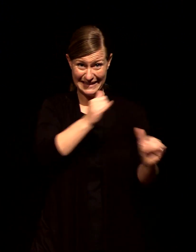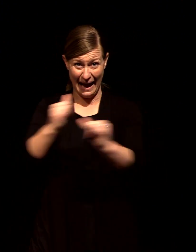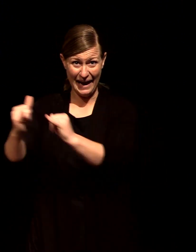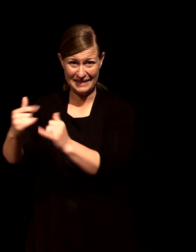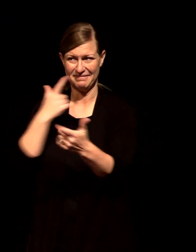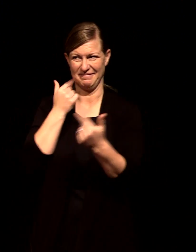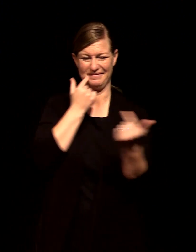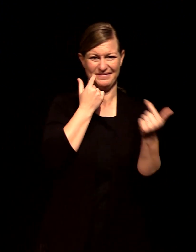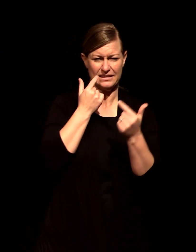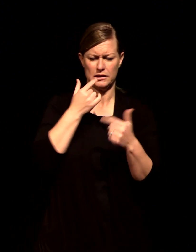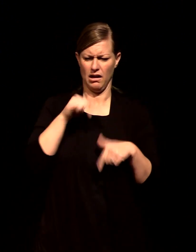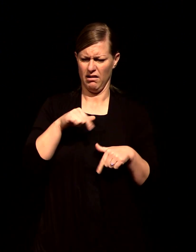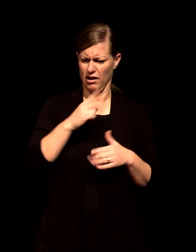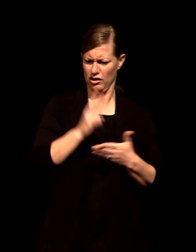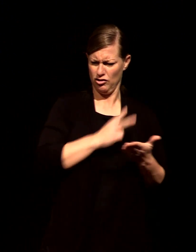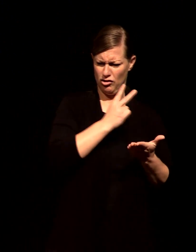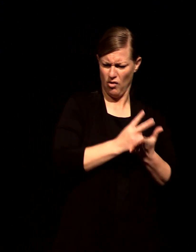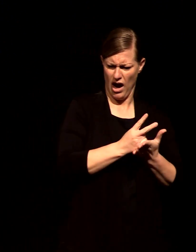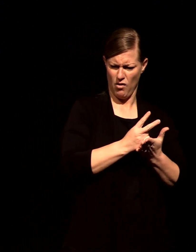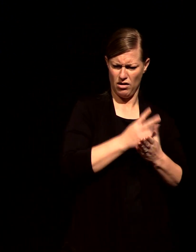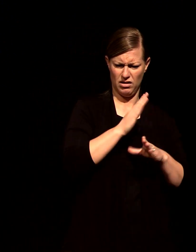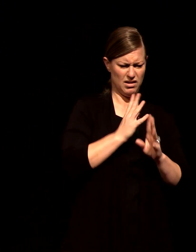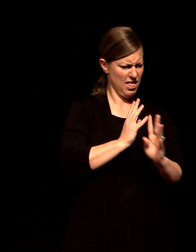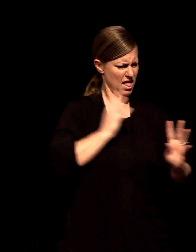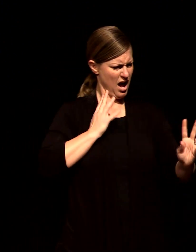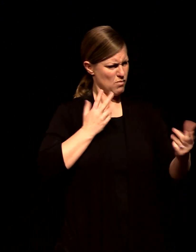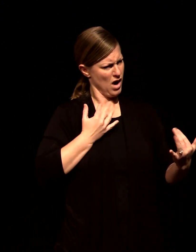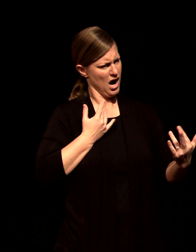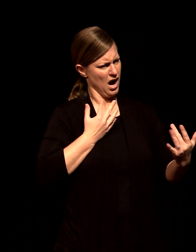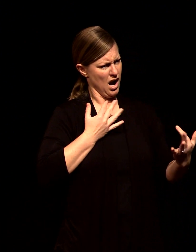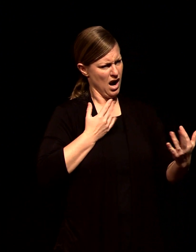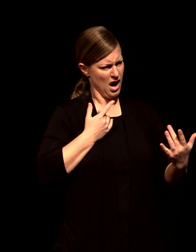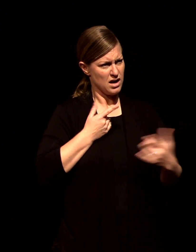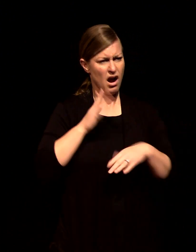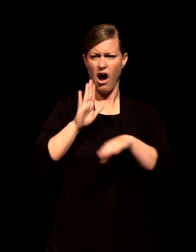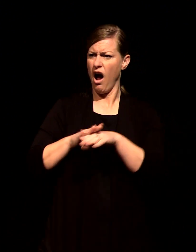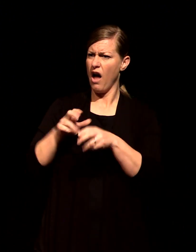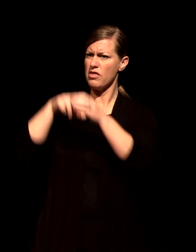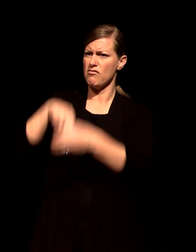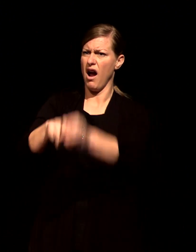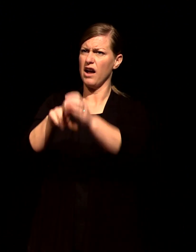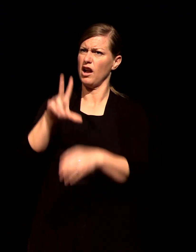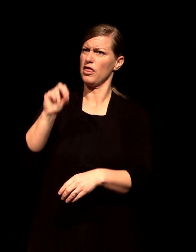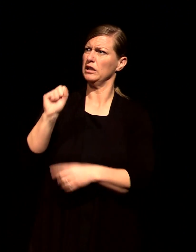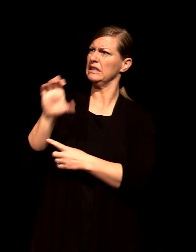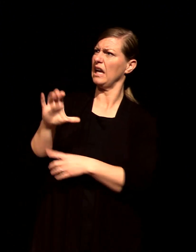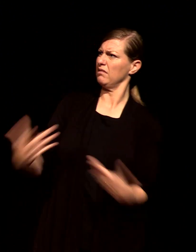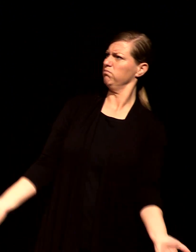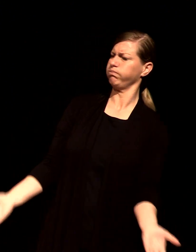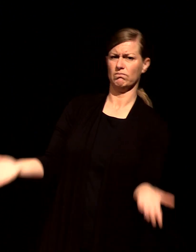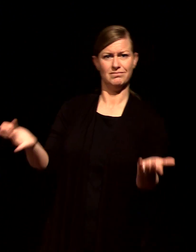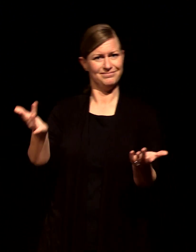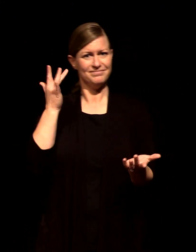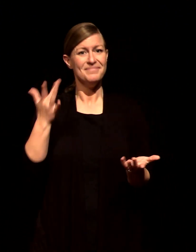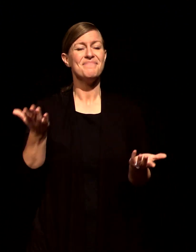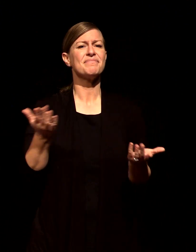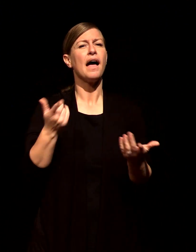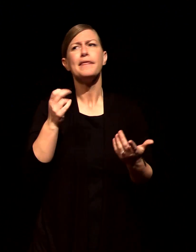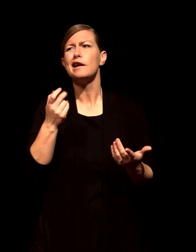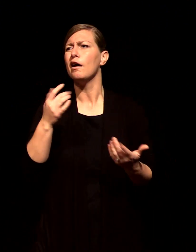in line for 39 seconds on a ride that feels worth it doesn't it and then you're bumping into people all day and then